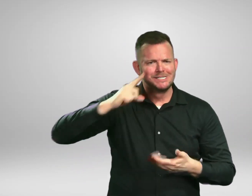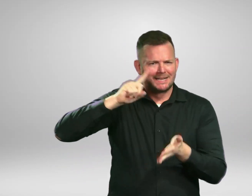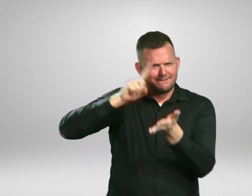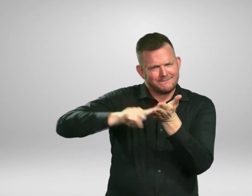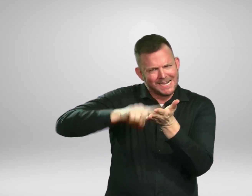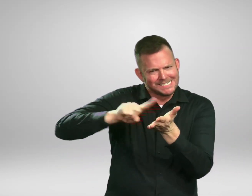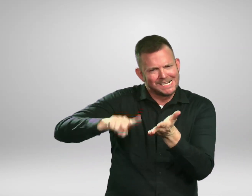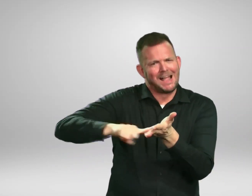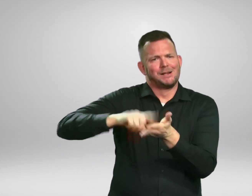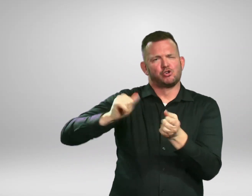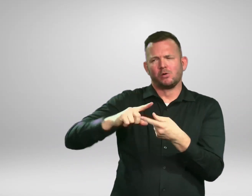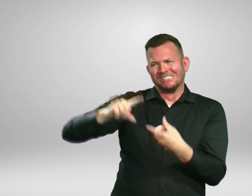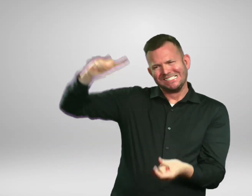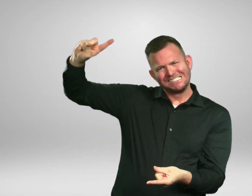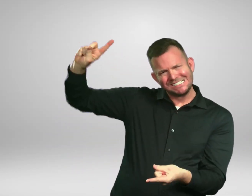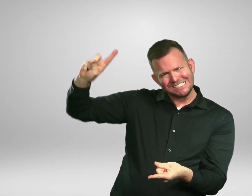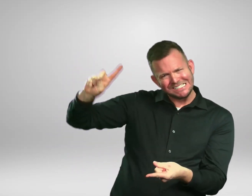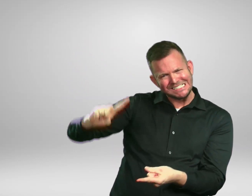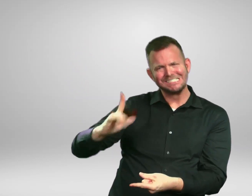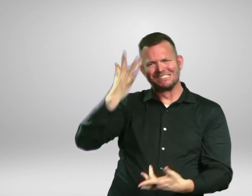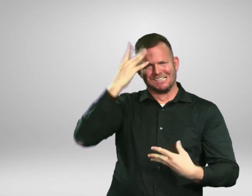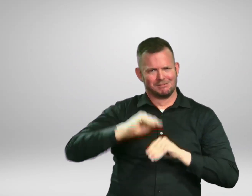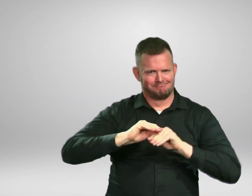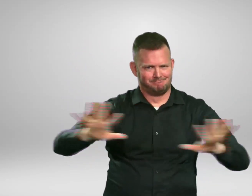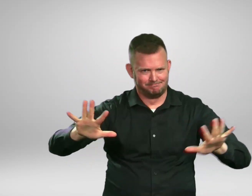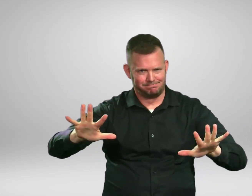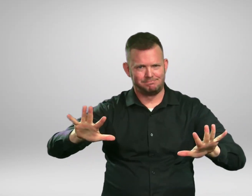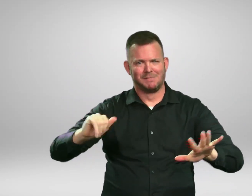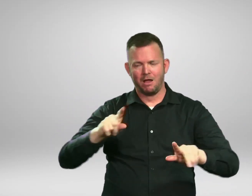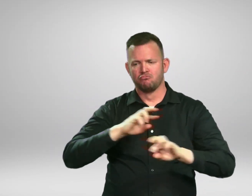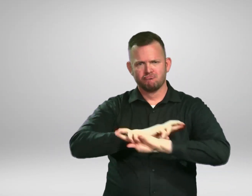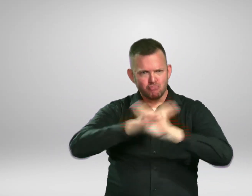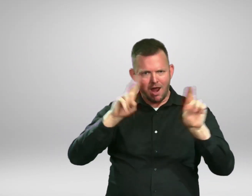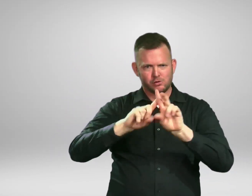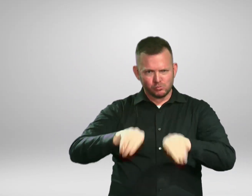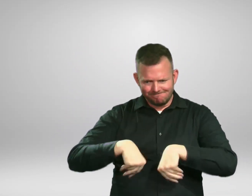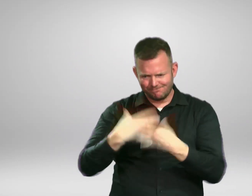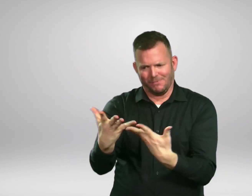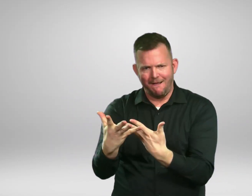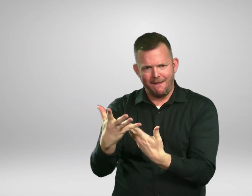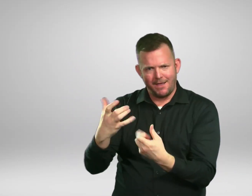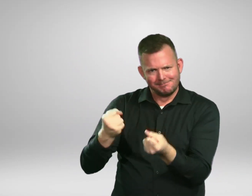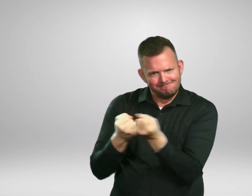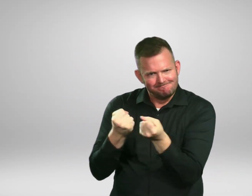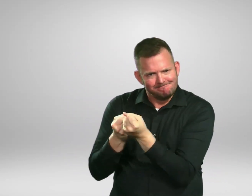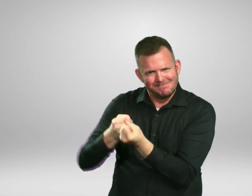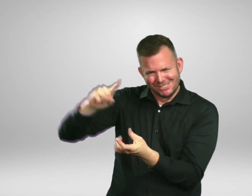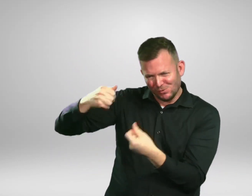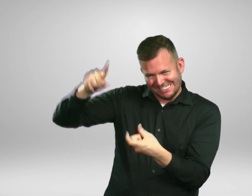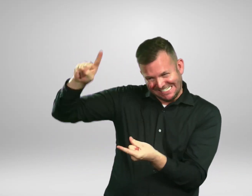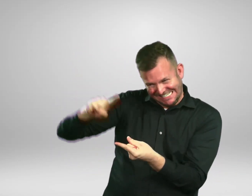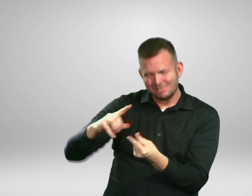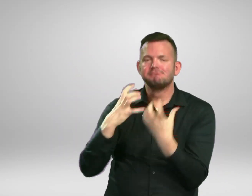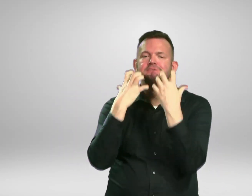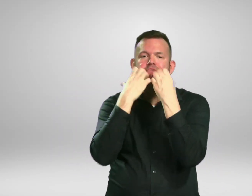infectious diseases and are well prepared to respond to COVID-19 to protect our community.